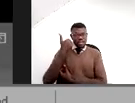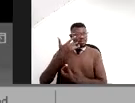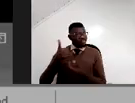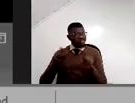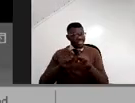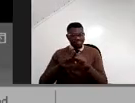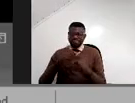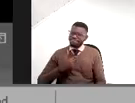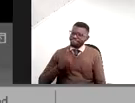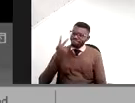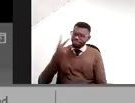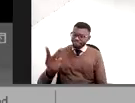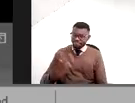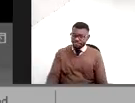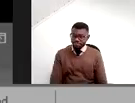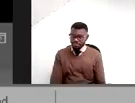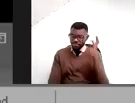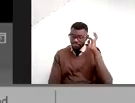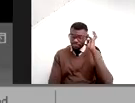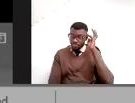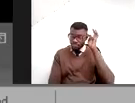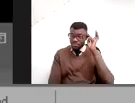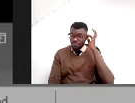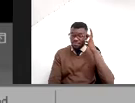a third generation